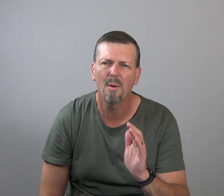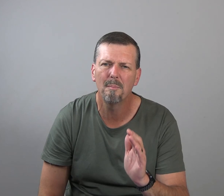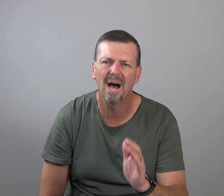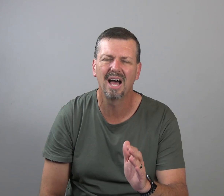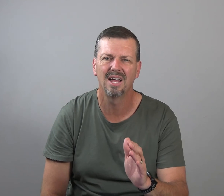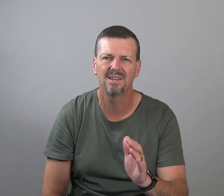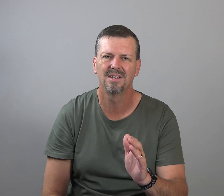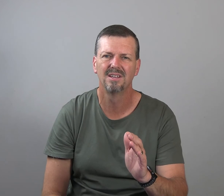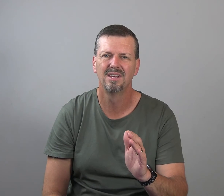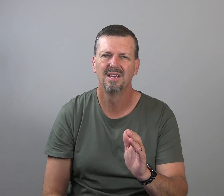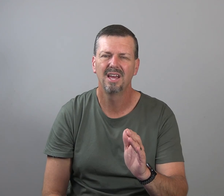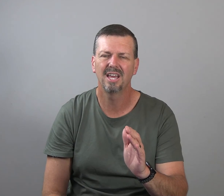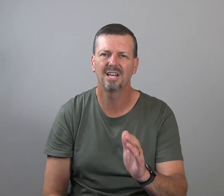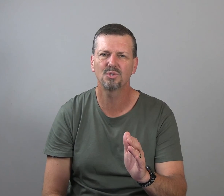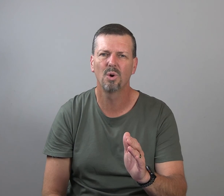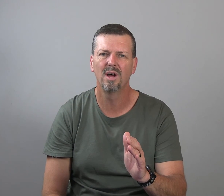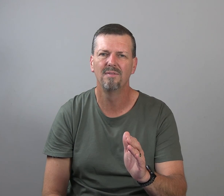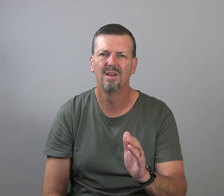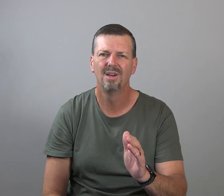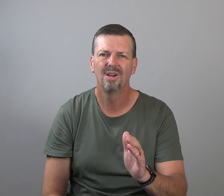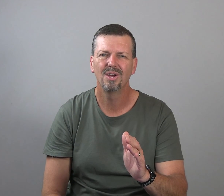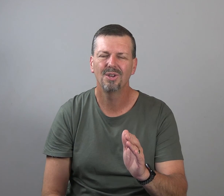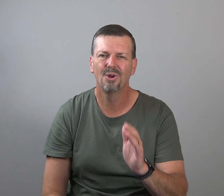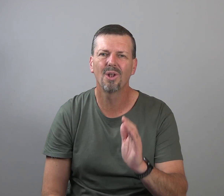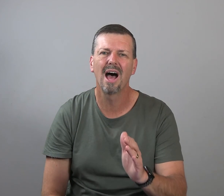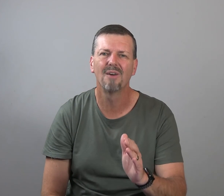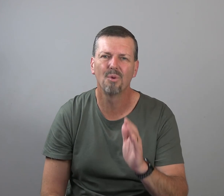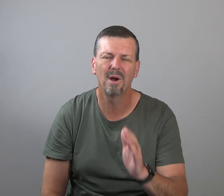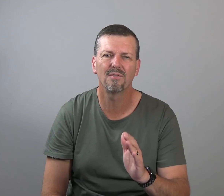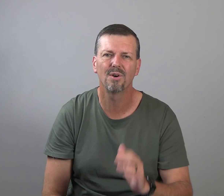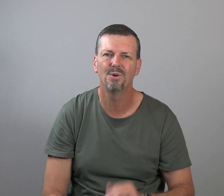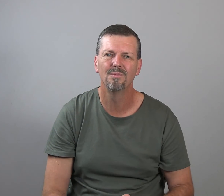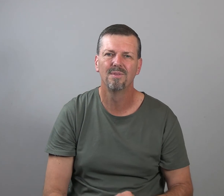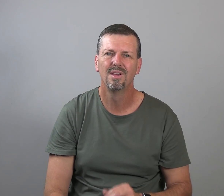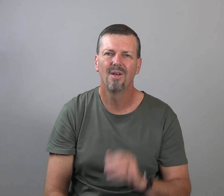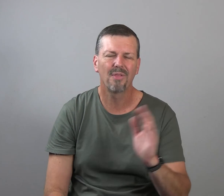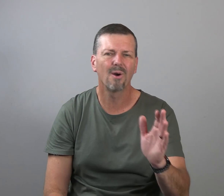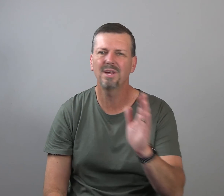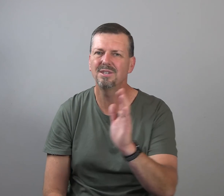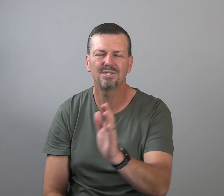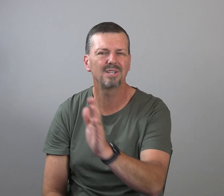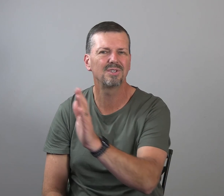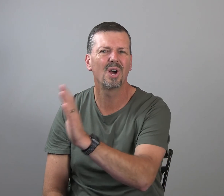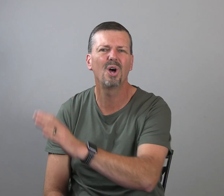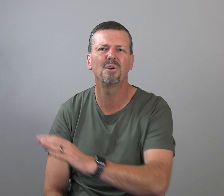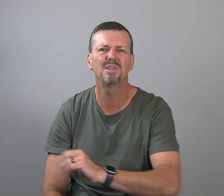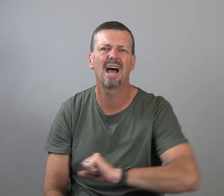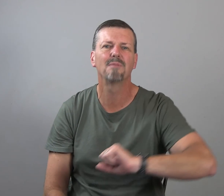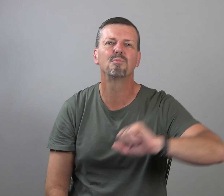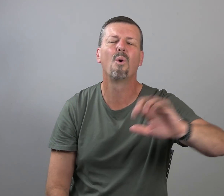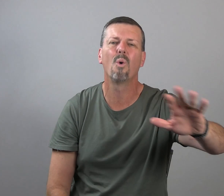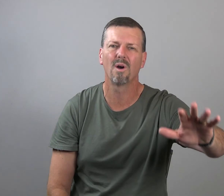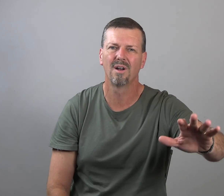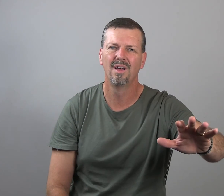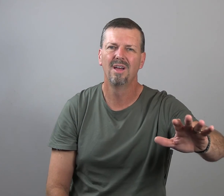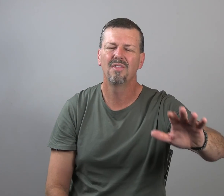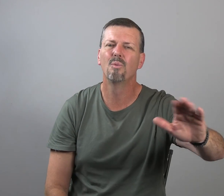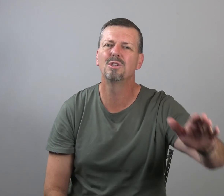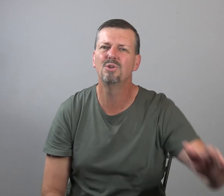mind. And guess what? Your life will bear fruit. 30, 60, a hundred times more than what